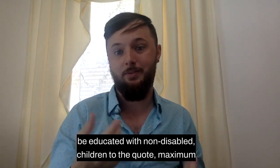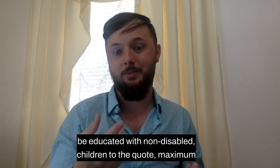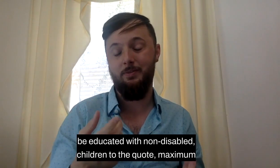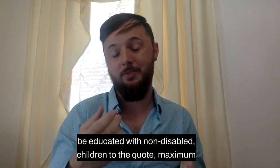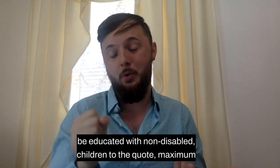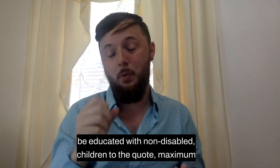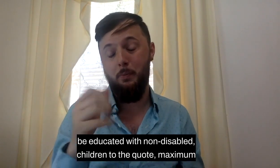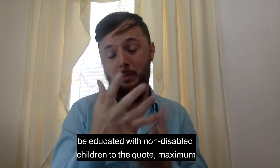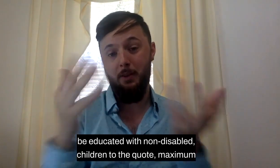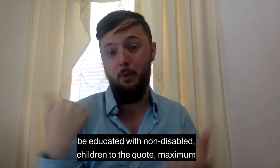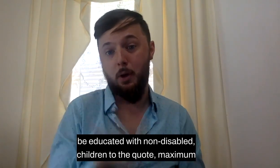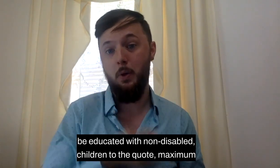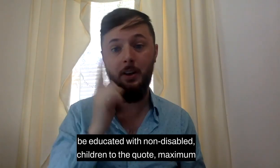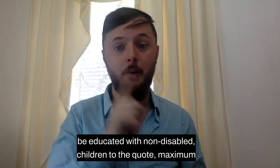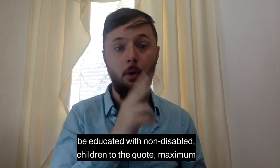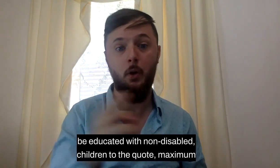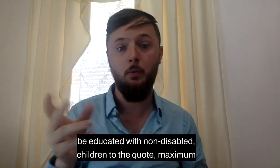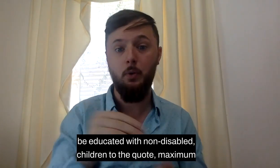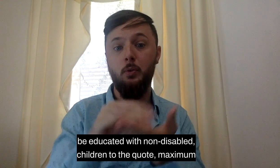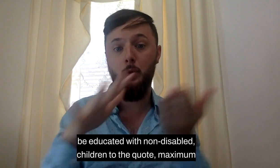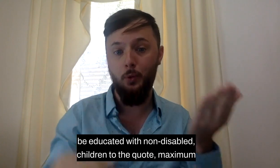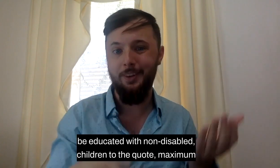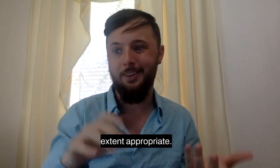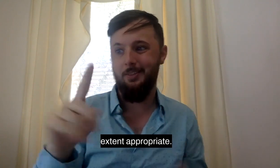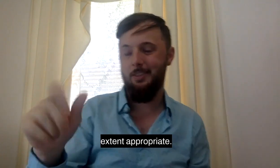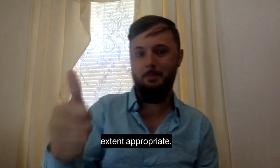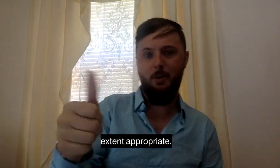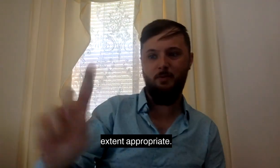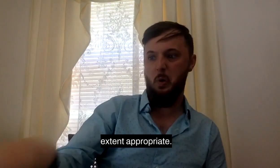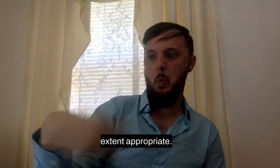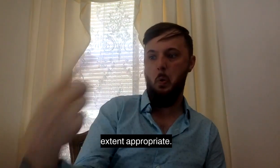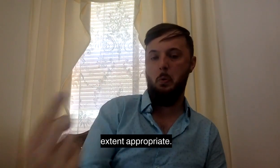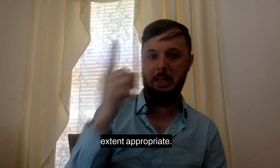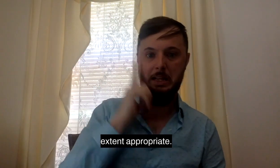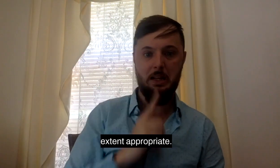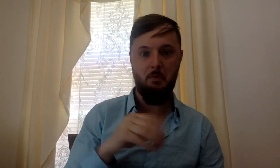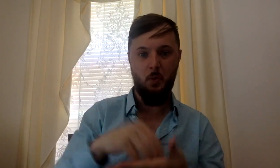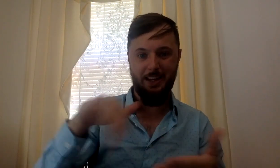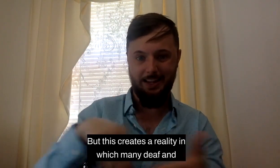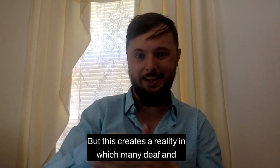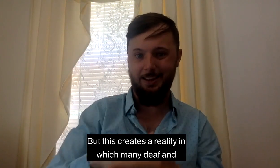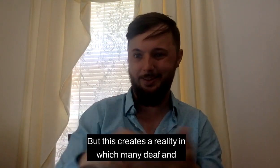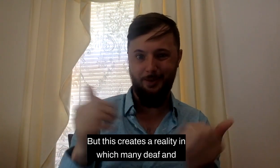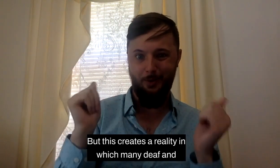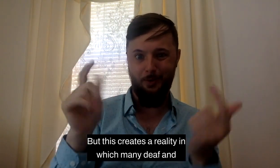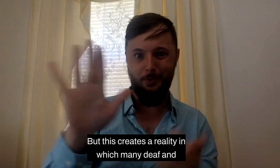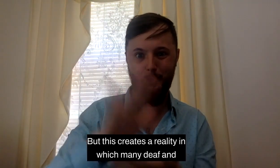be educated with non-disabled children to the quote maximum extent appropriate. But this creates a reality in which